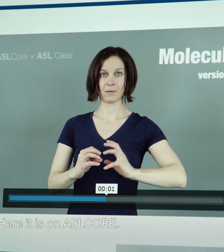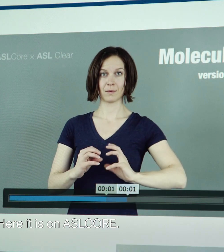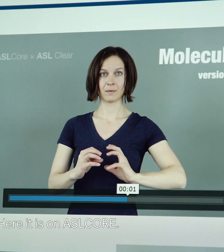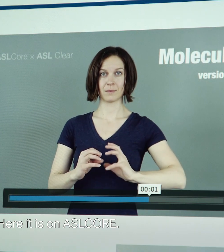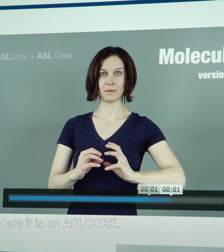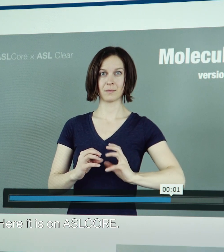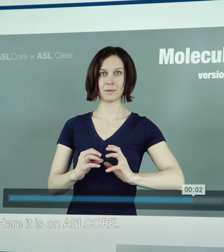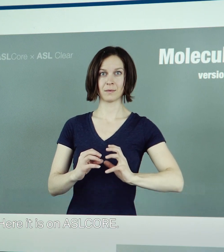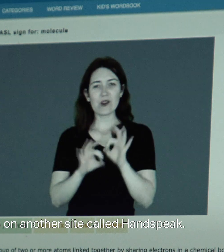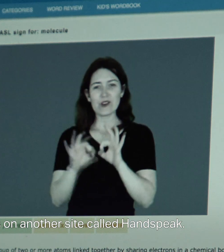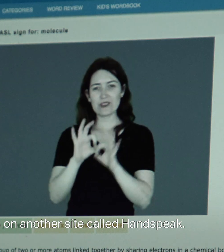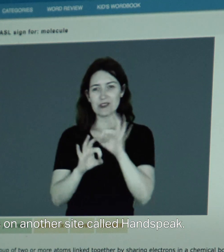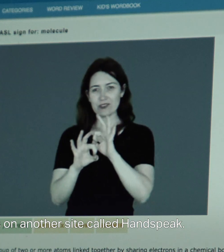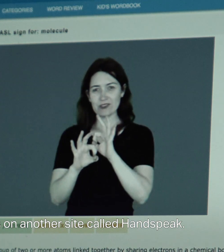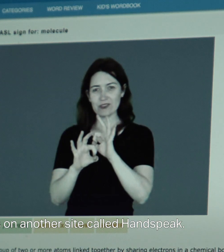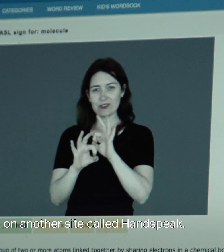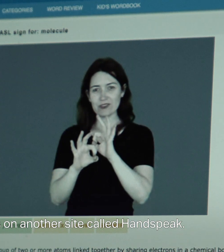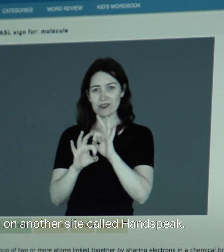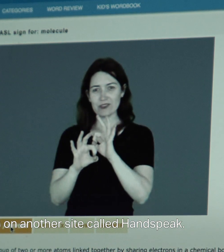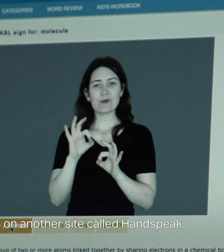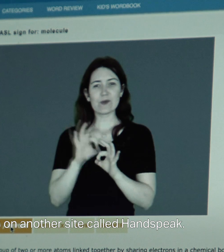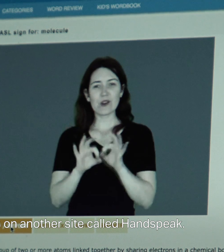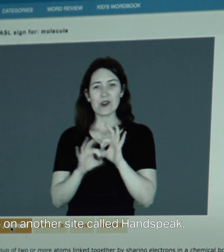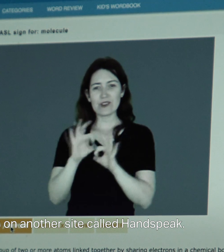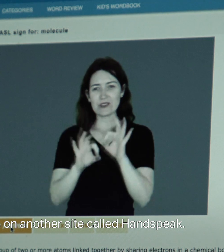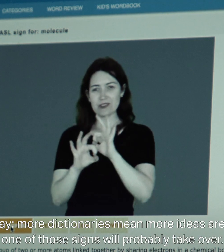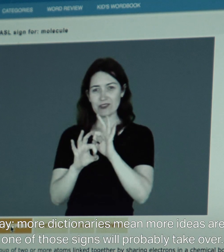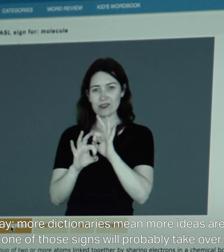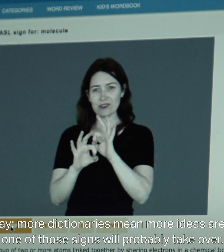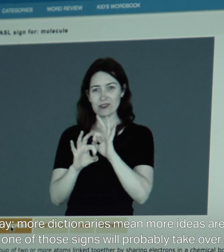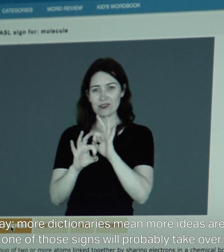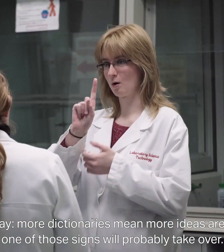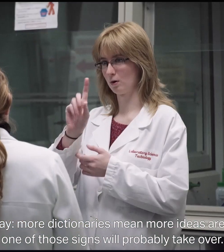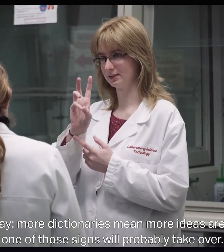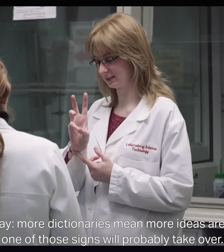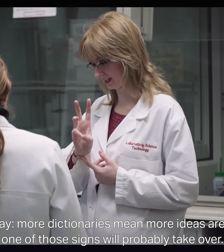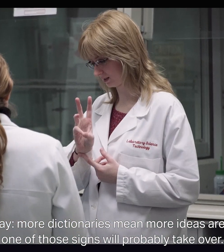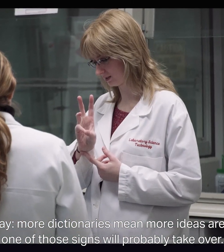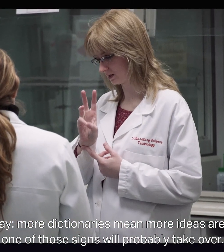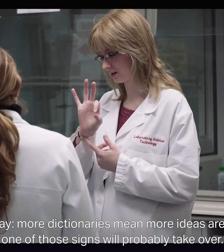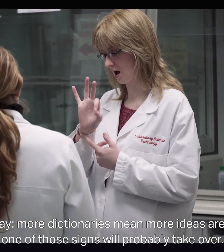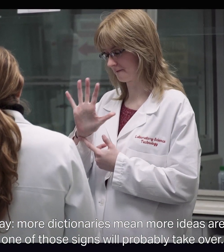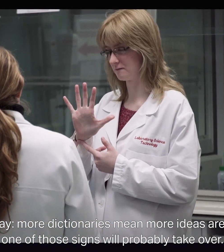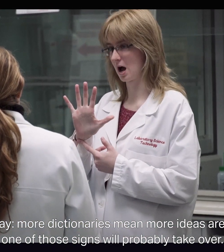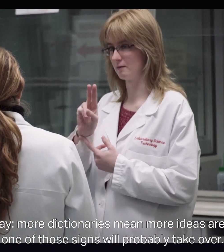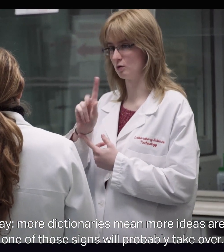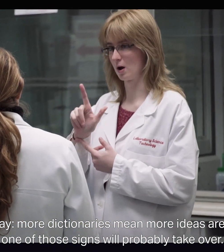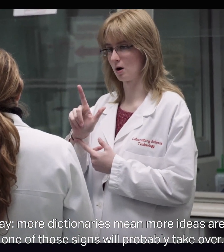ASL Core. And here it is on another site called Handspeak. But that might be okay. More dictionaries mean more ideas